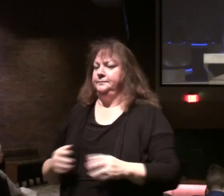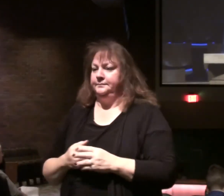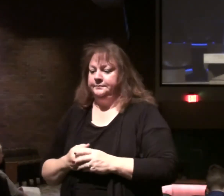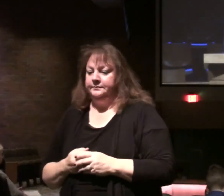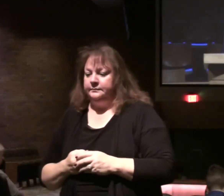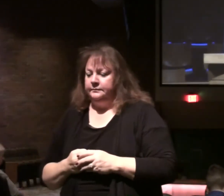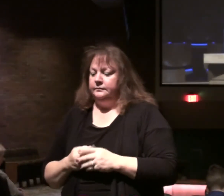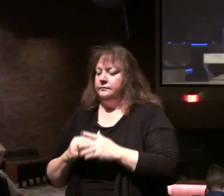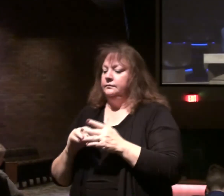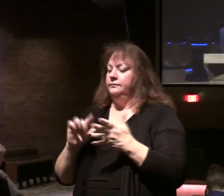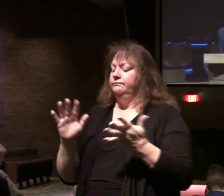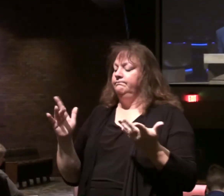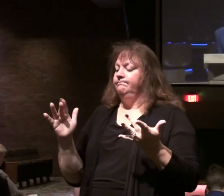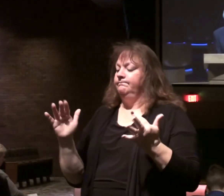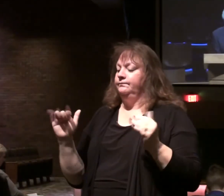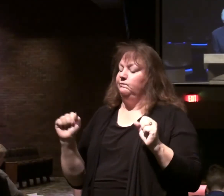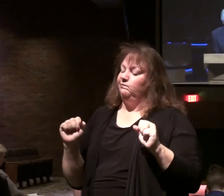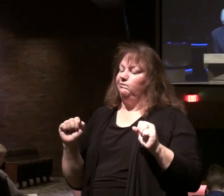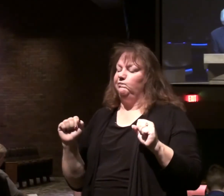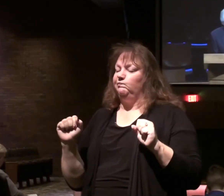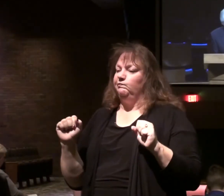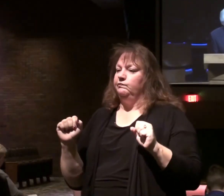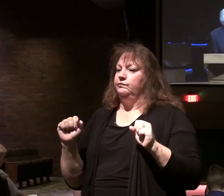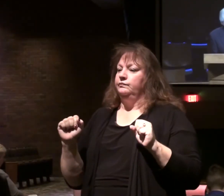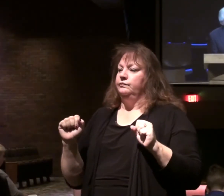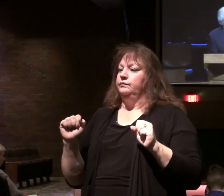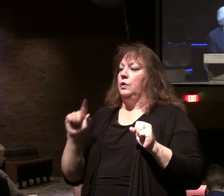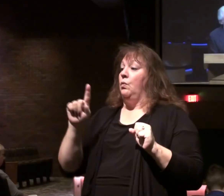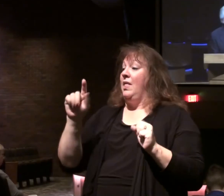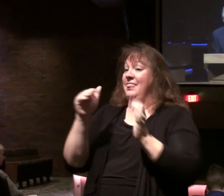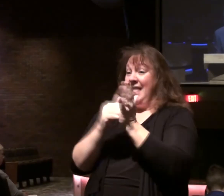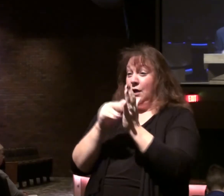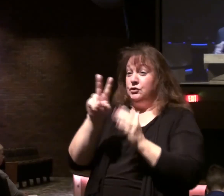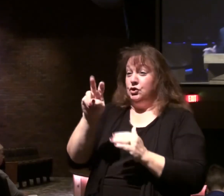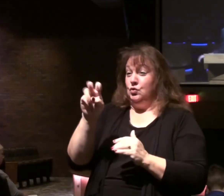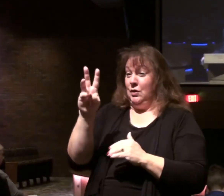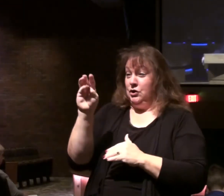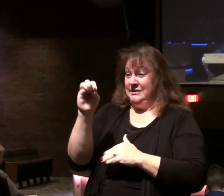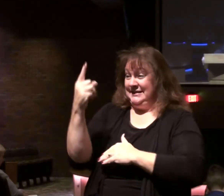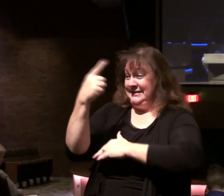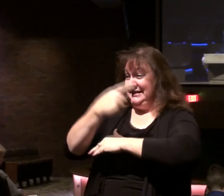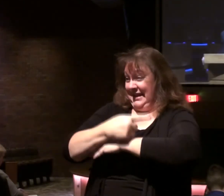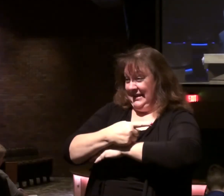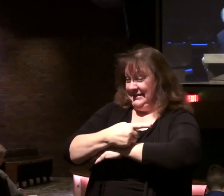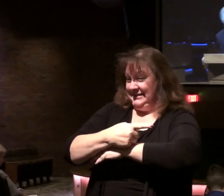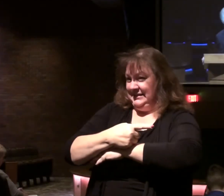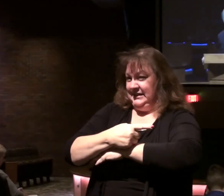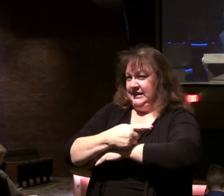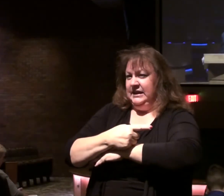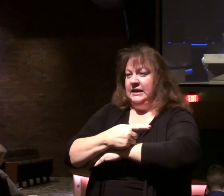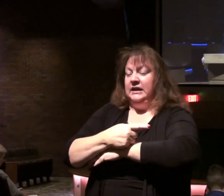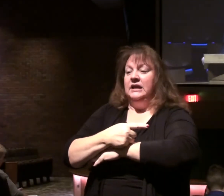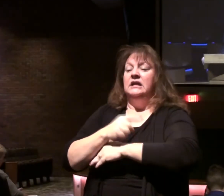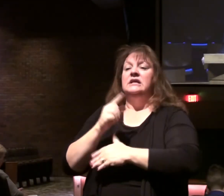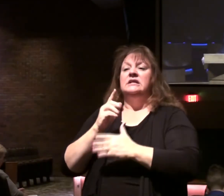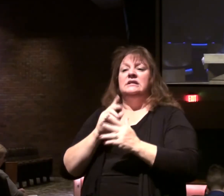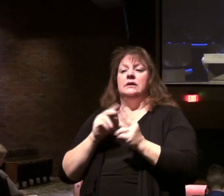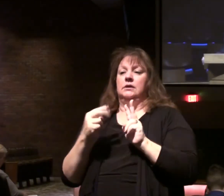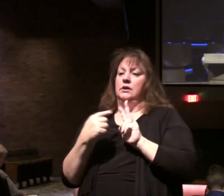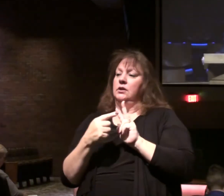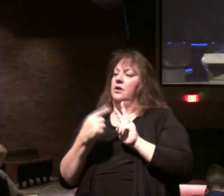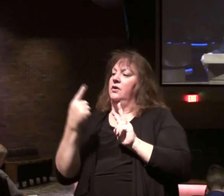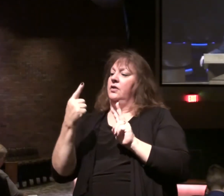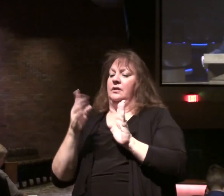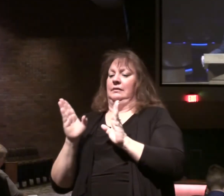So we pick up in 1260 days at the end of verse 3. Some place these two witnesses in the